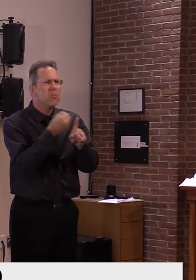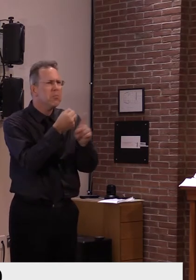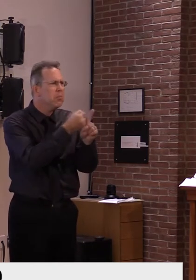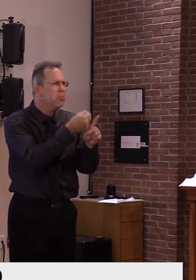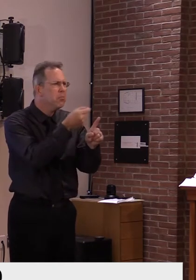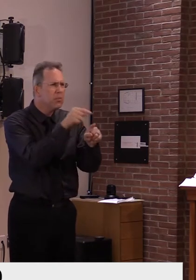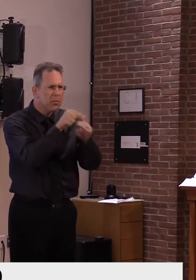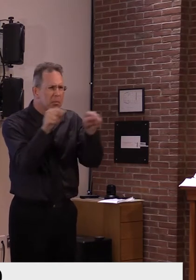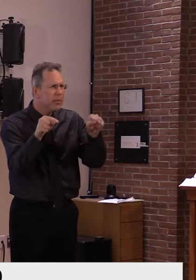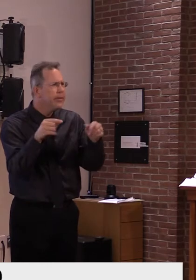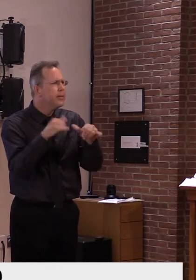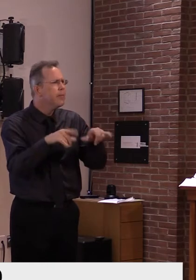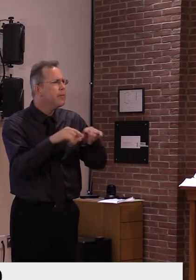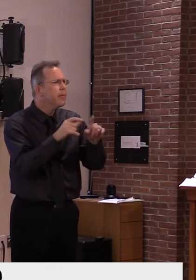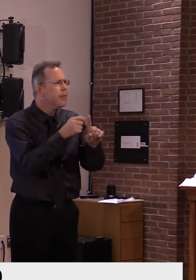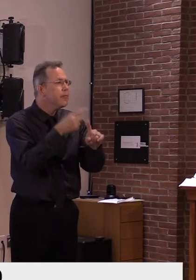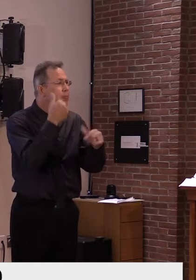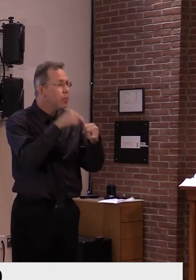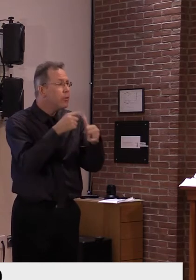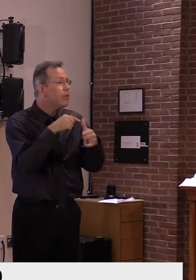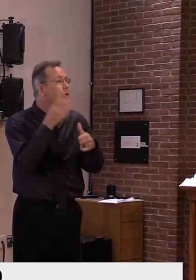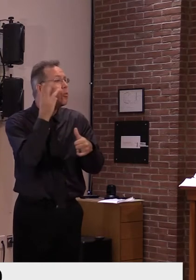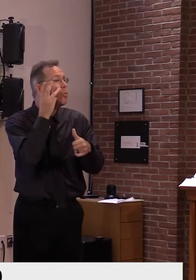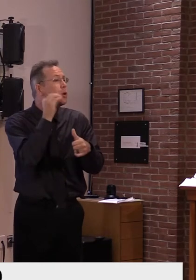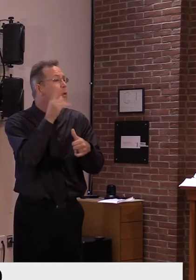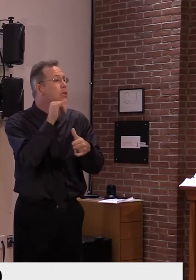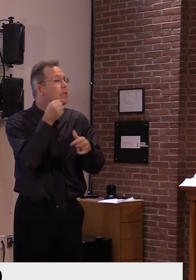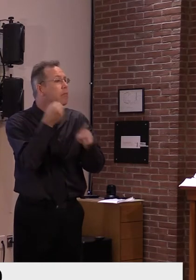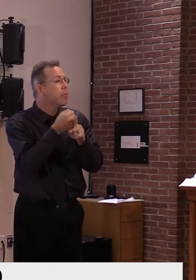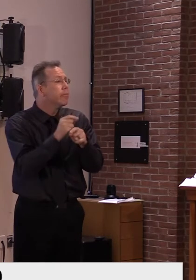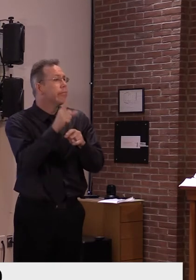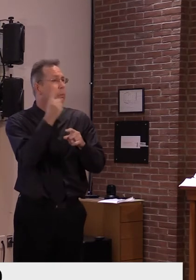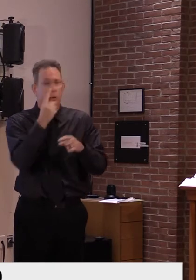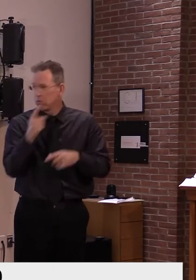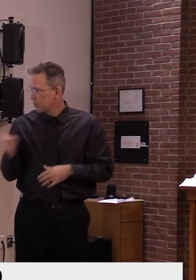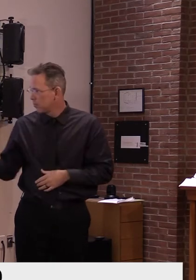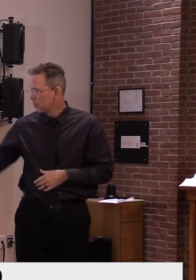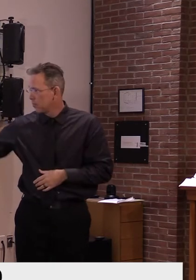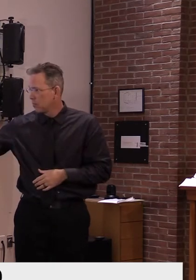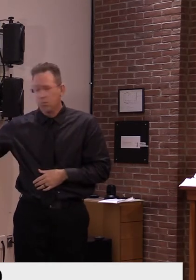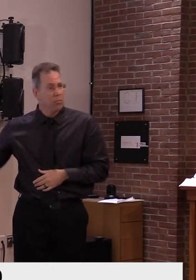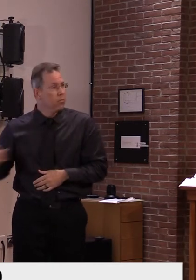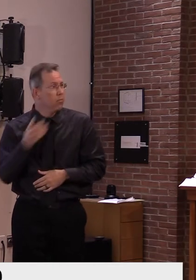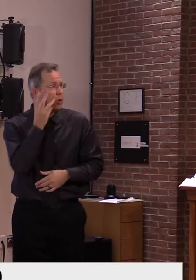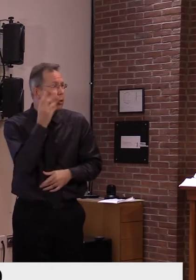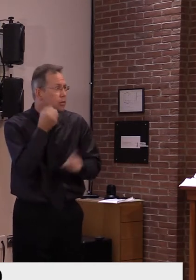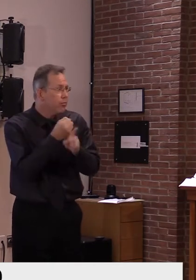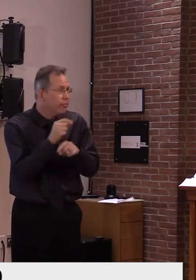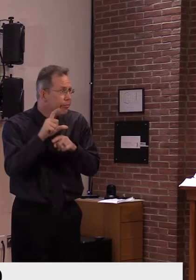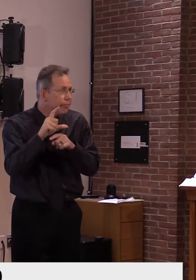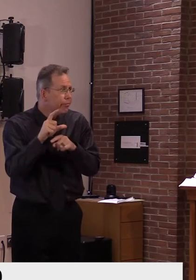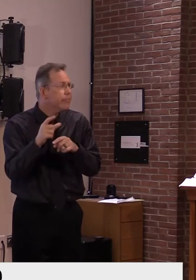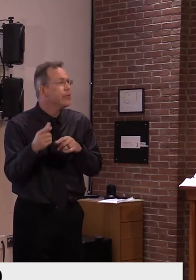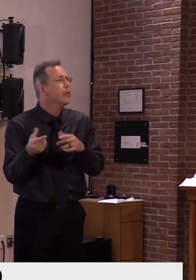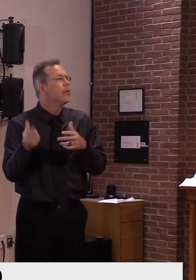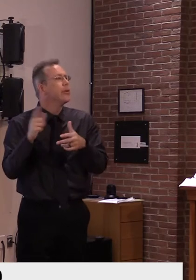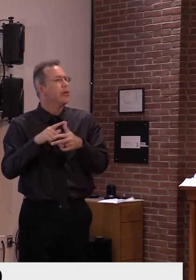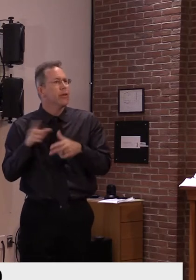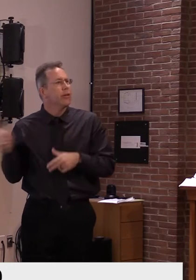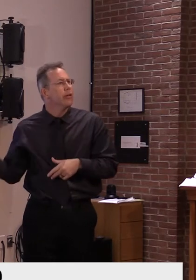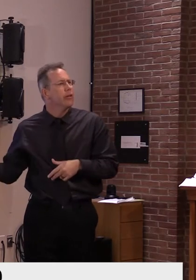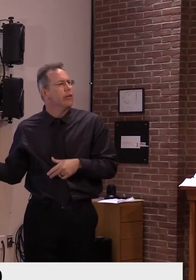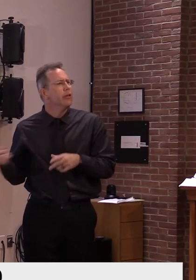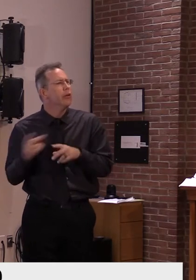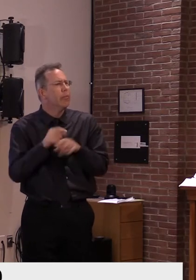contrast to the Winooski outbreak over the summer. Similarly, we started that recent uptick in cases with a little bit higher base in the